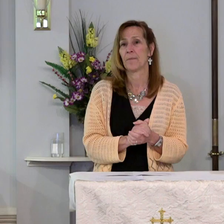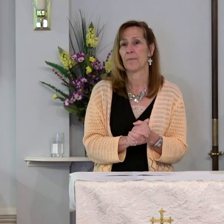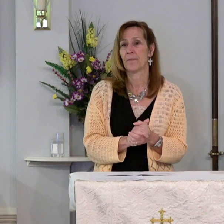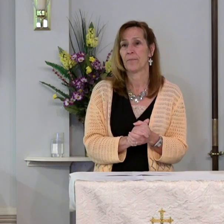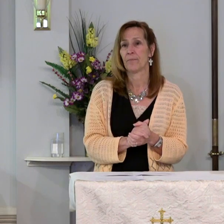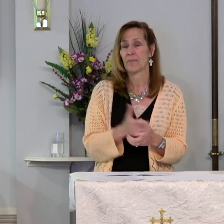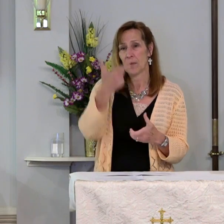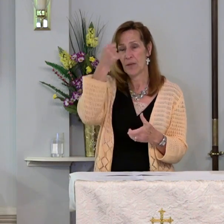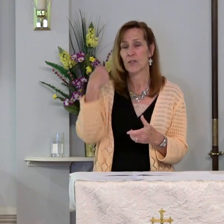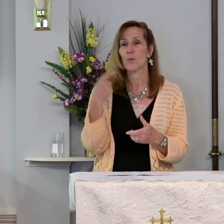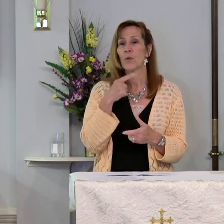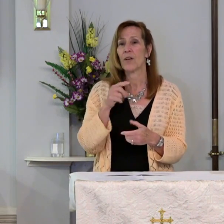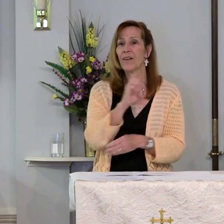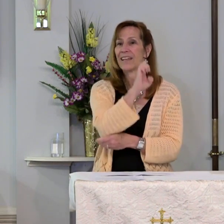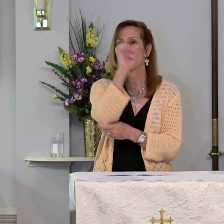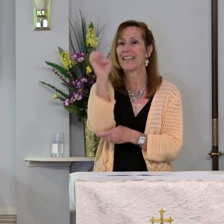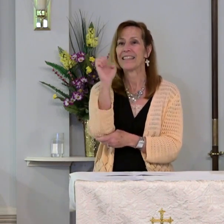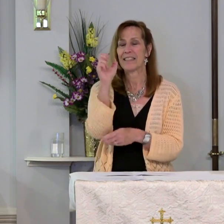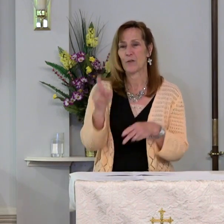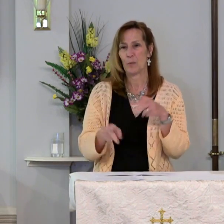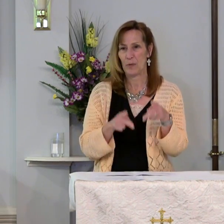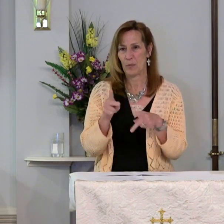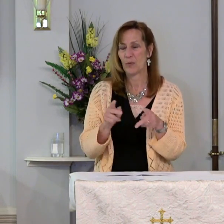because we are Easter people.